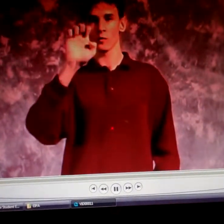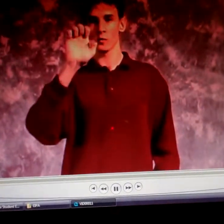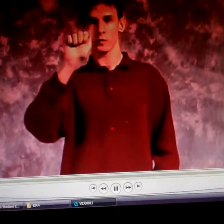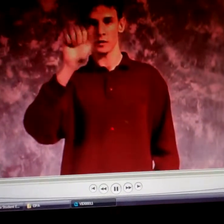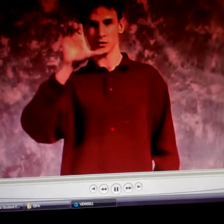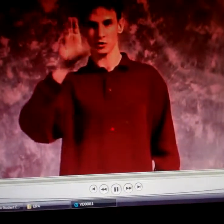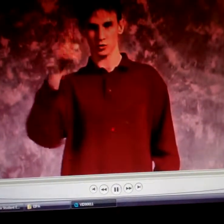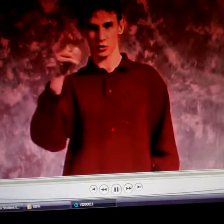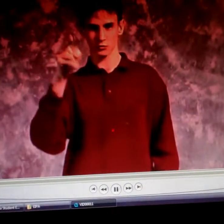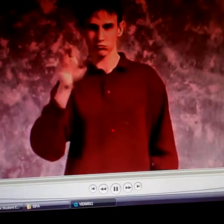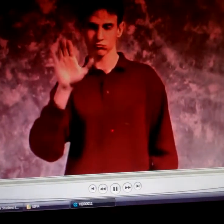Outreach.